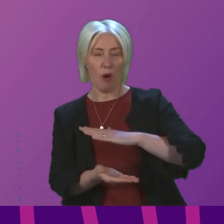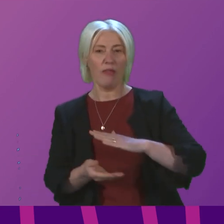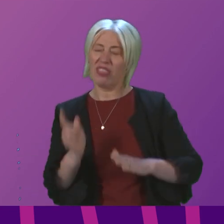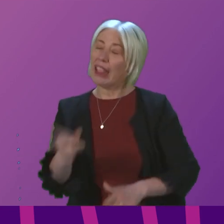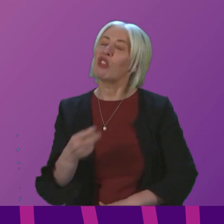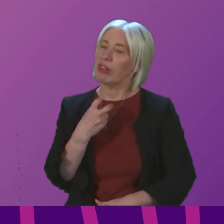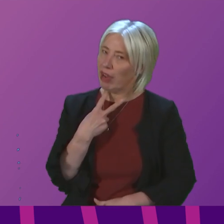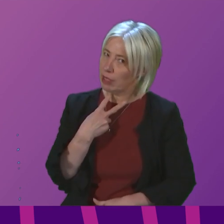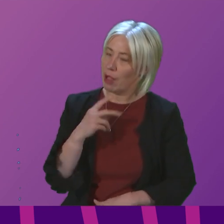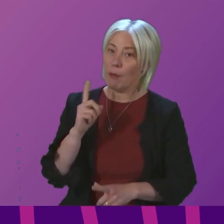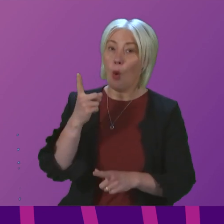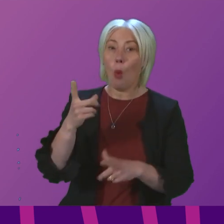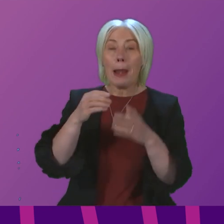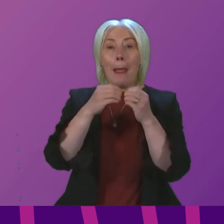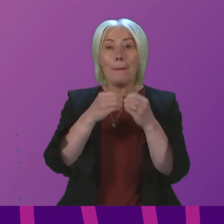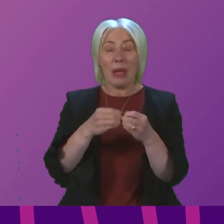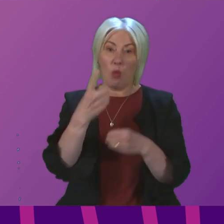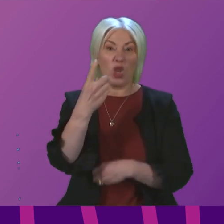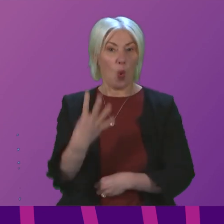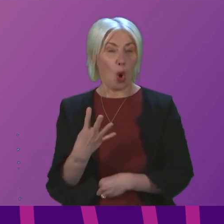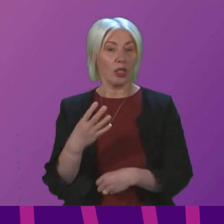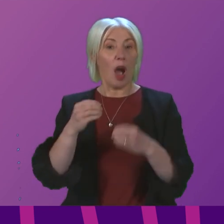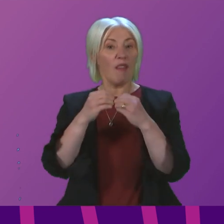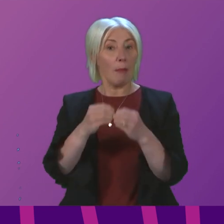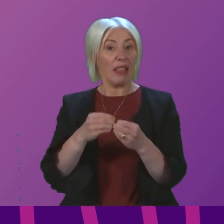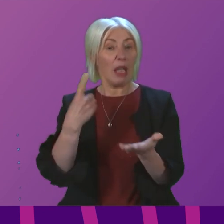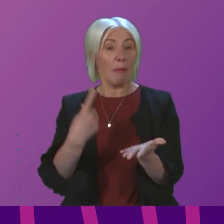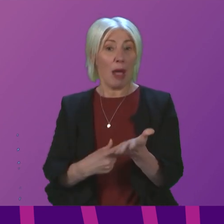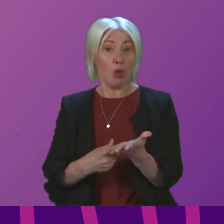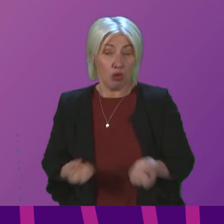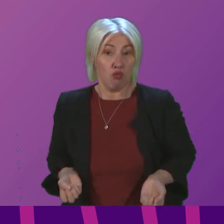of a billion pounds is much, much worse.